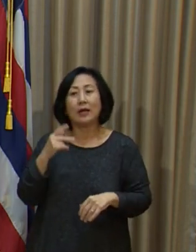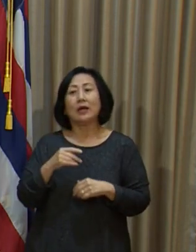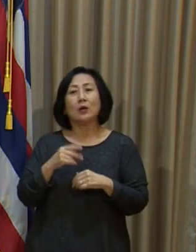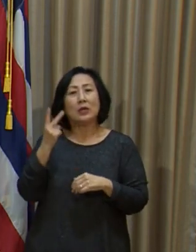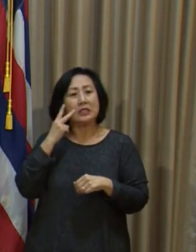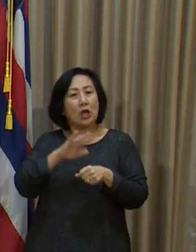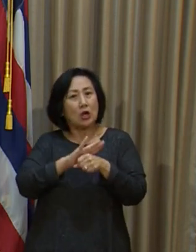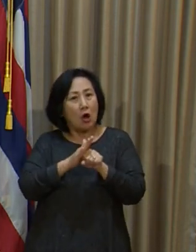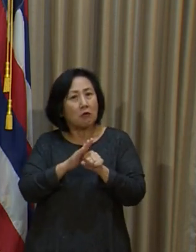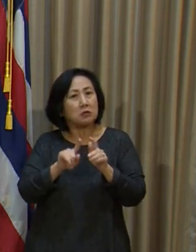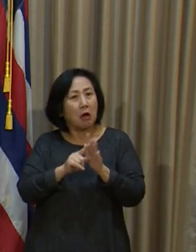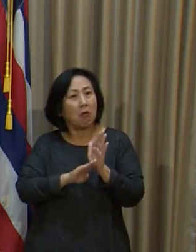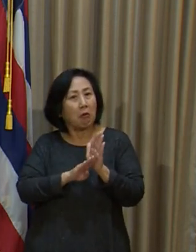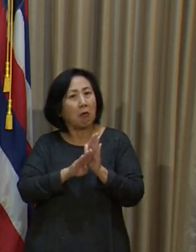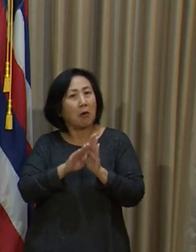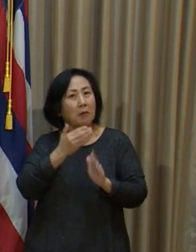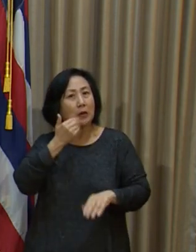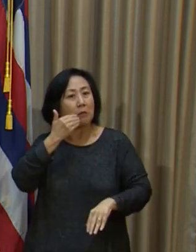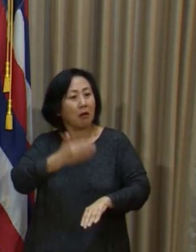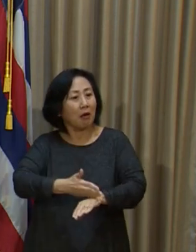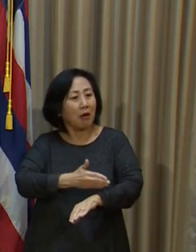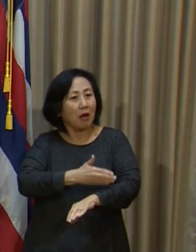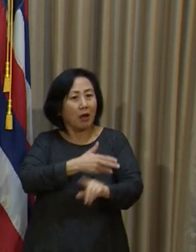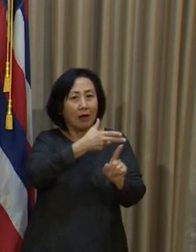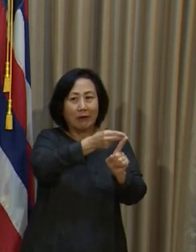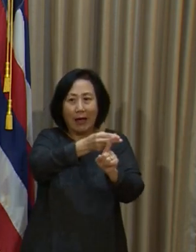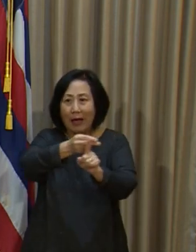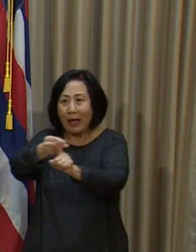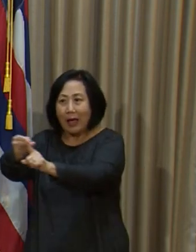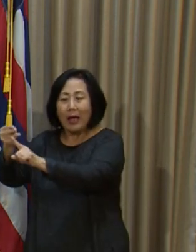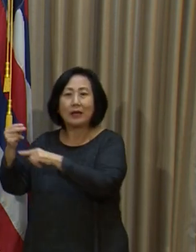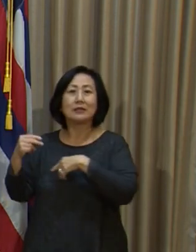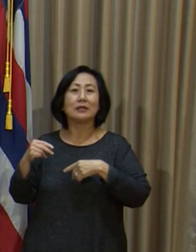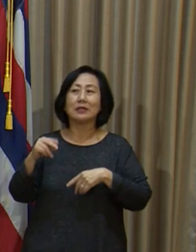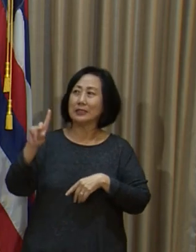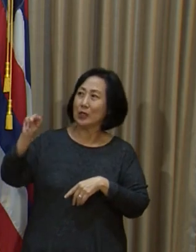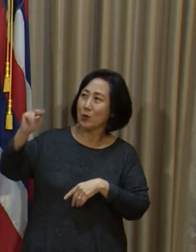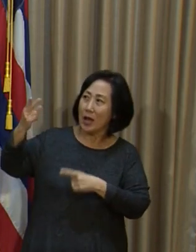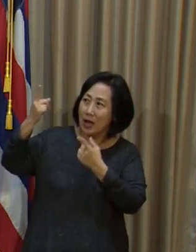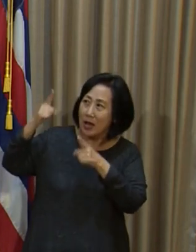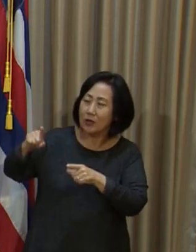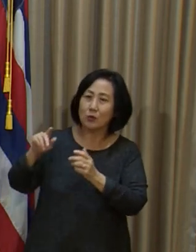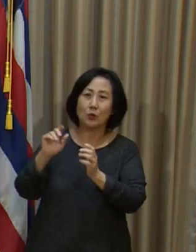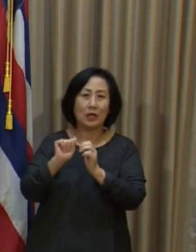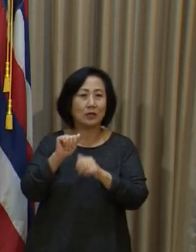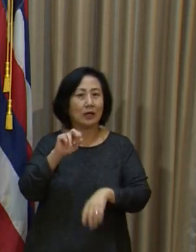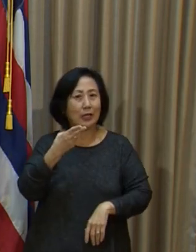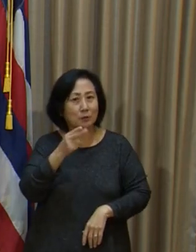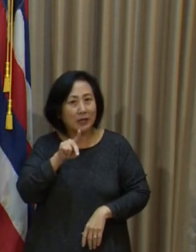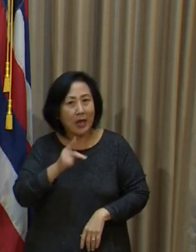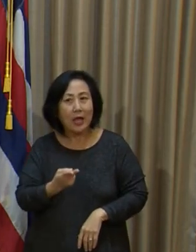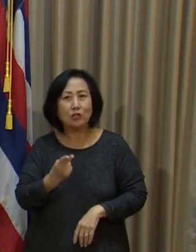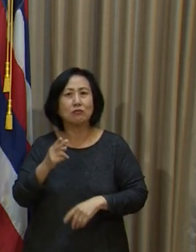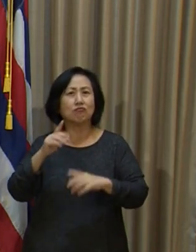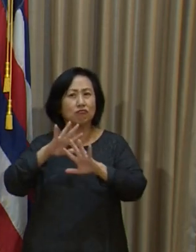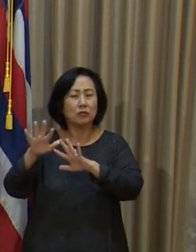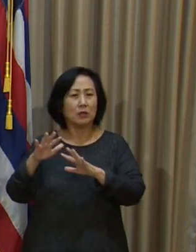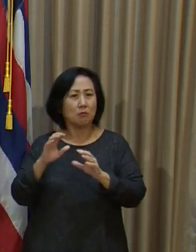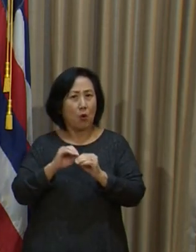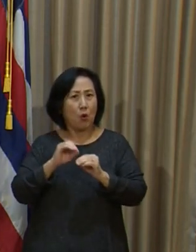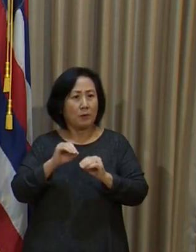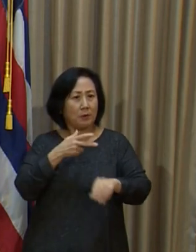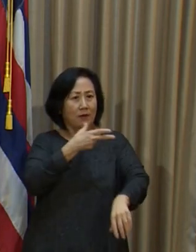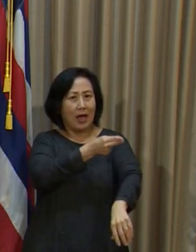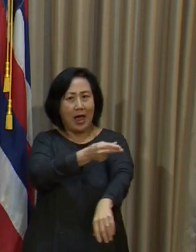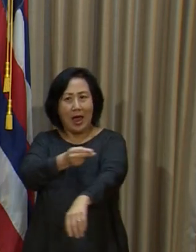on COVID because we've been vaccinating a lot of individuals with the Department of Health and all of our partners. Each week that passes, we're getting that